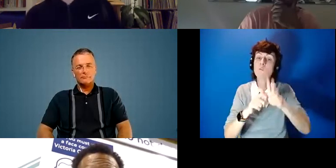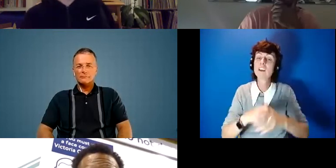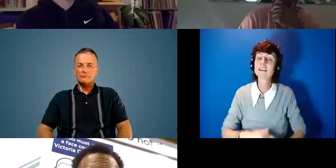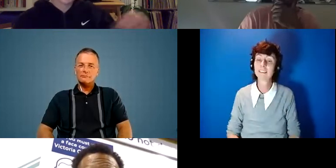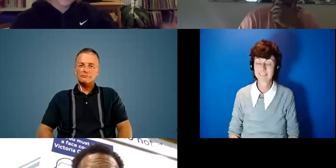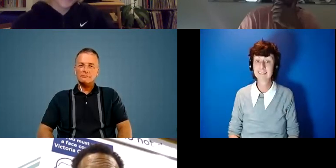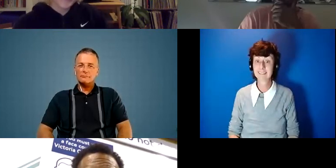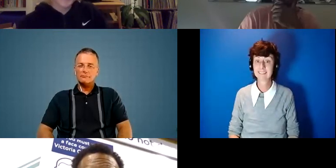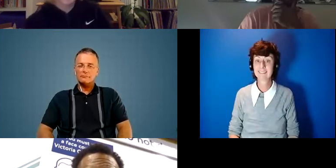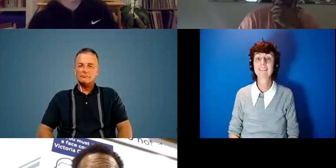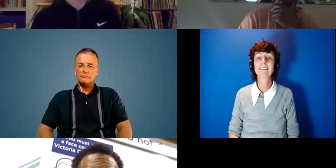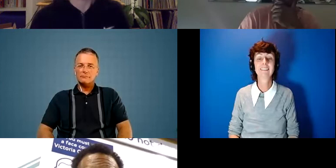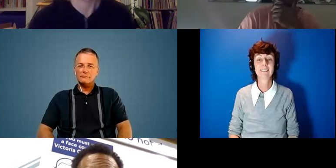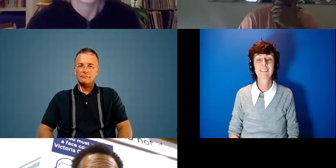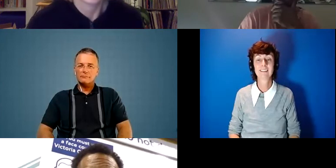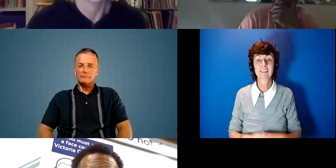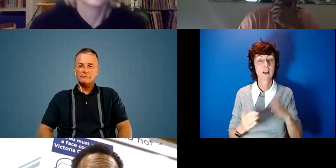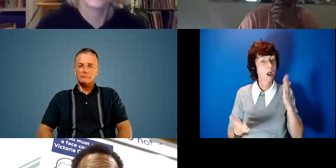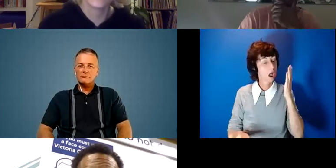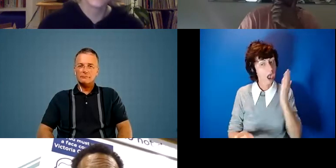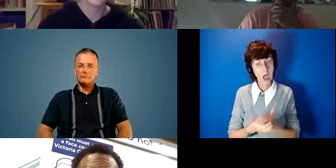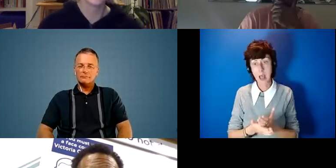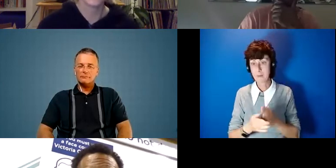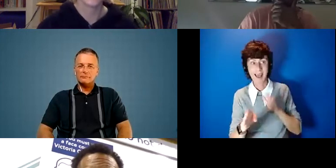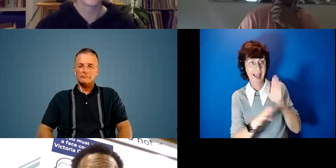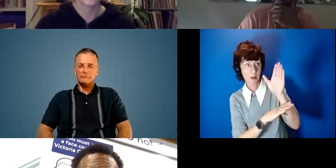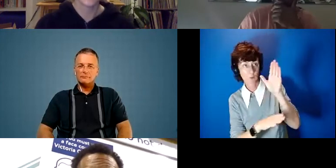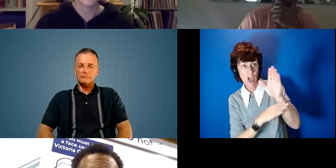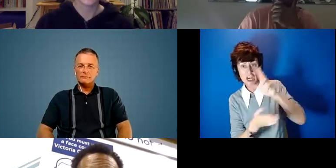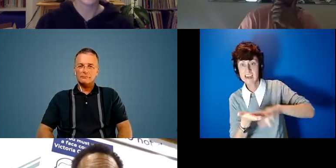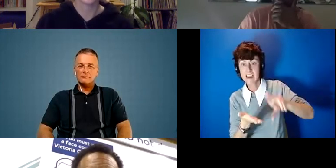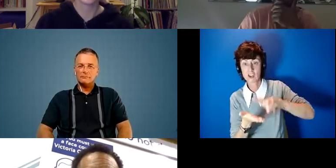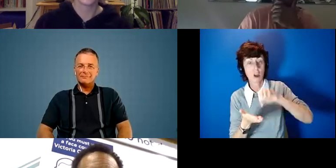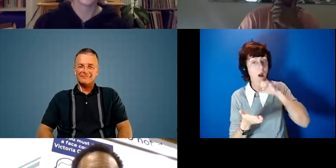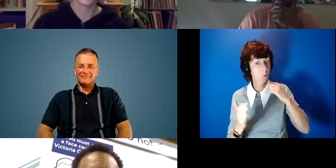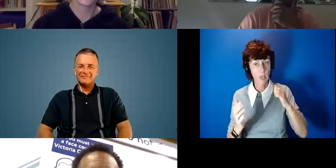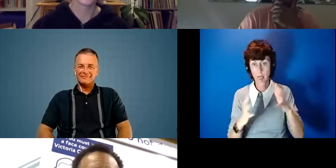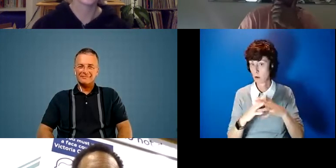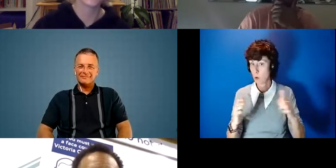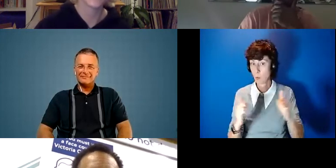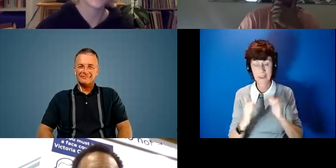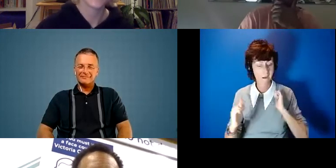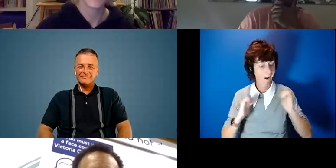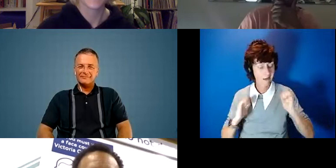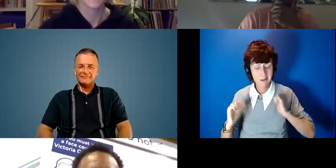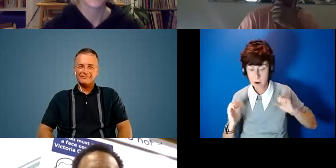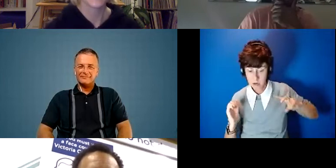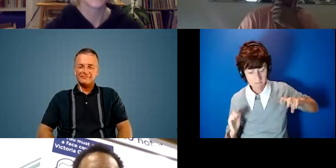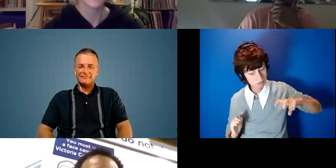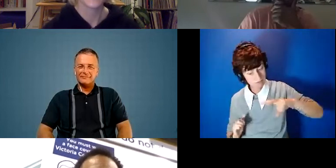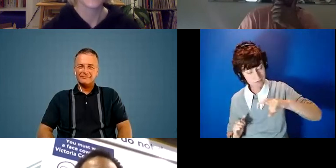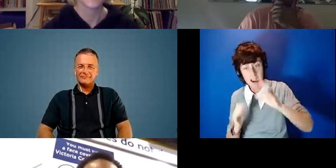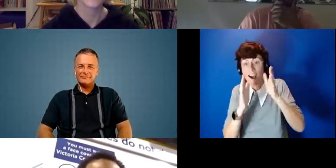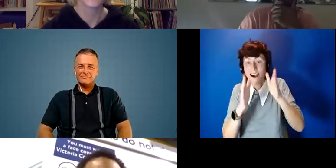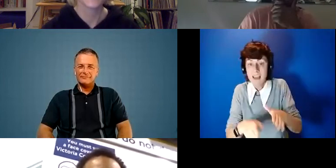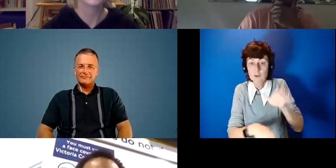where are my energy going to spend literally out of nature i mean i'm going to be probably going on a hike this weekend i think just need to be outdoors i really feel that i've you know a